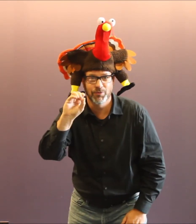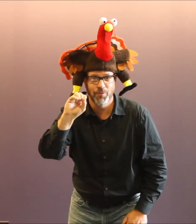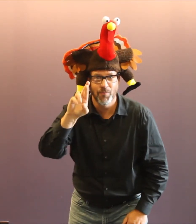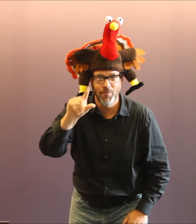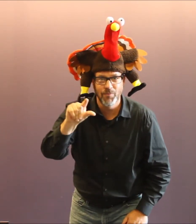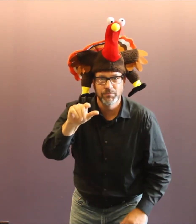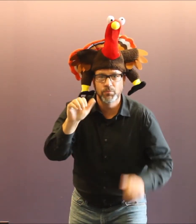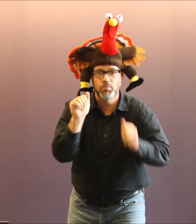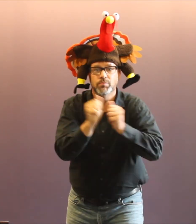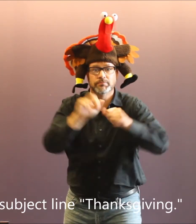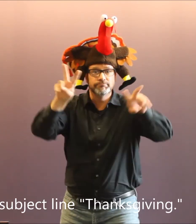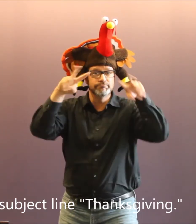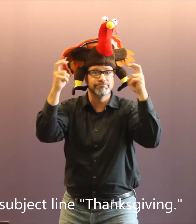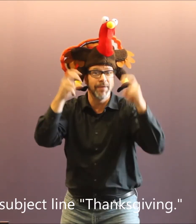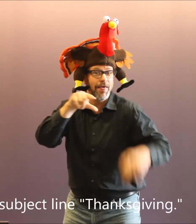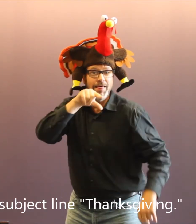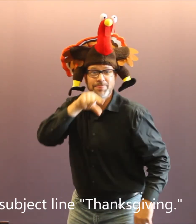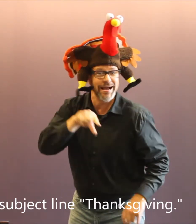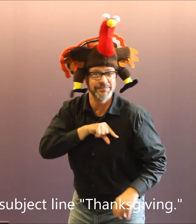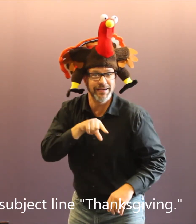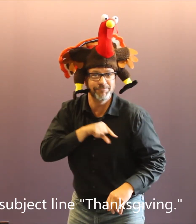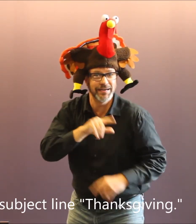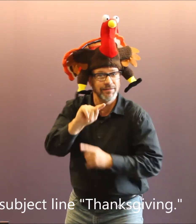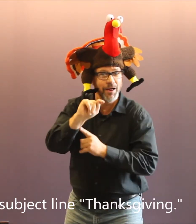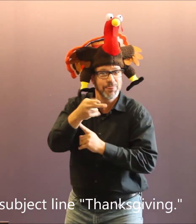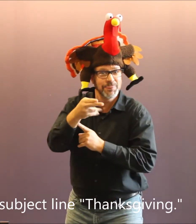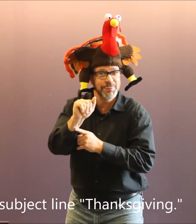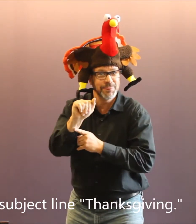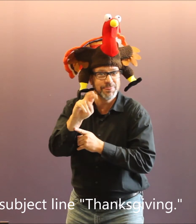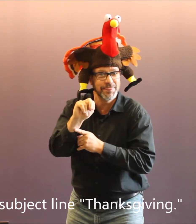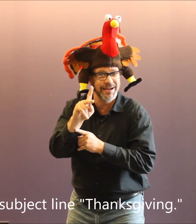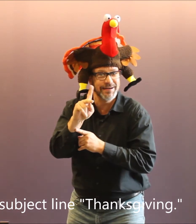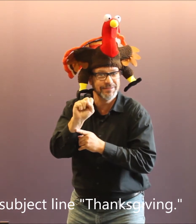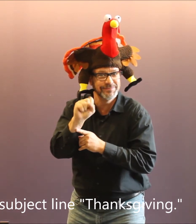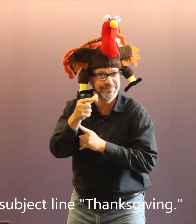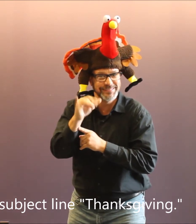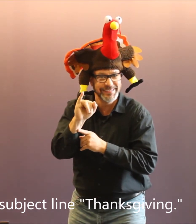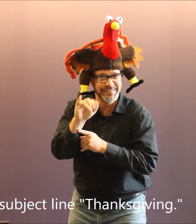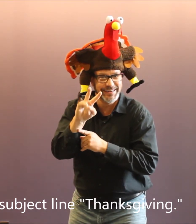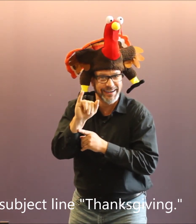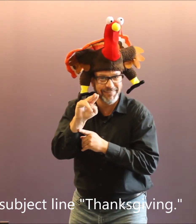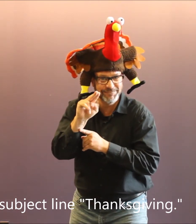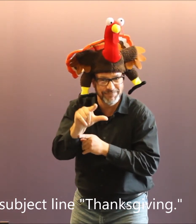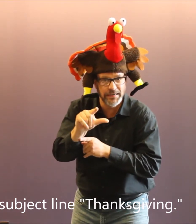.org with the subject line Thanksgiving.